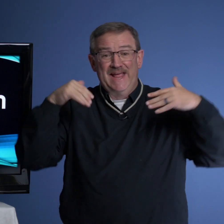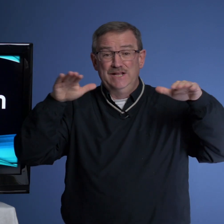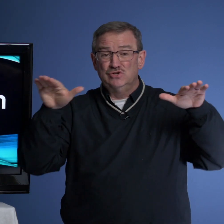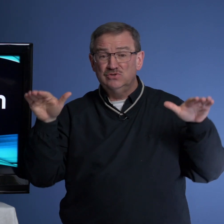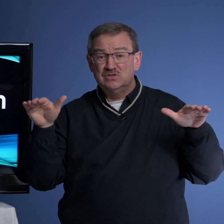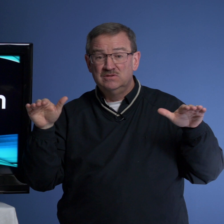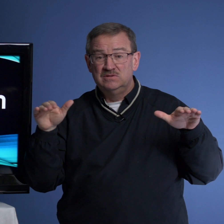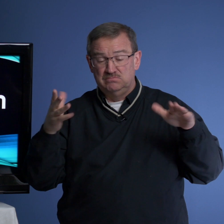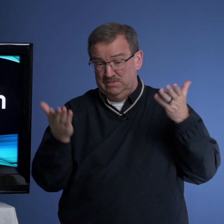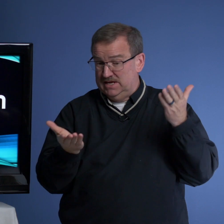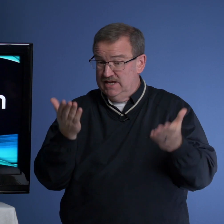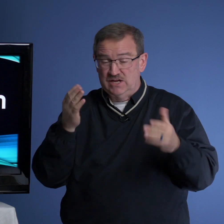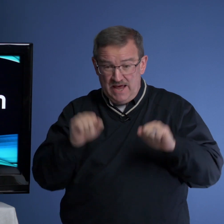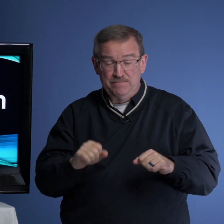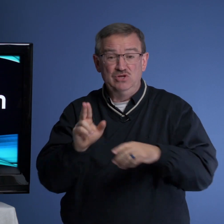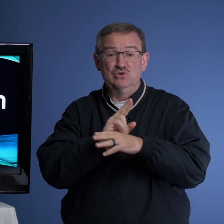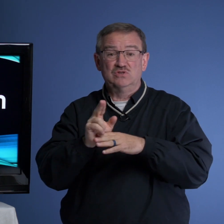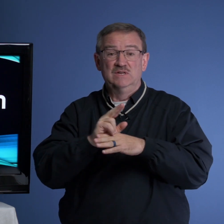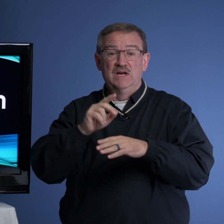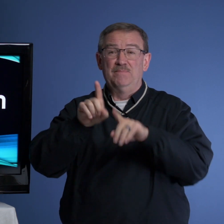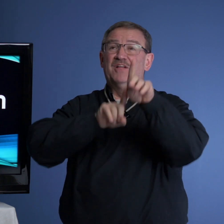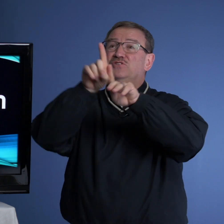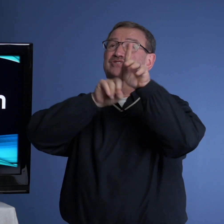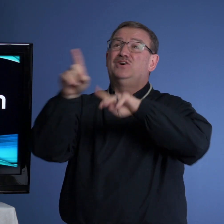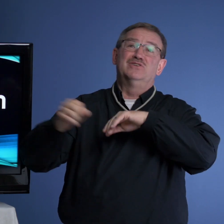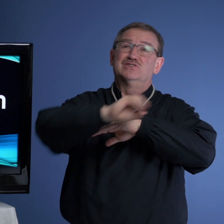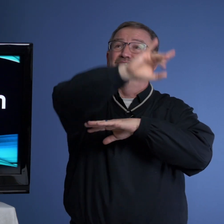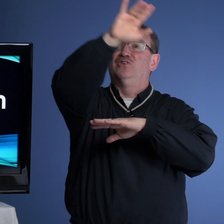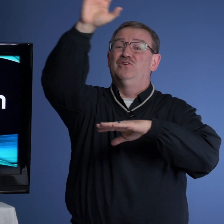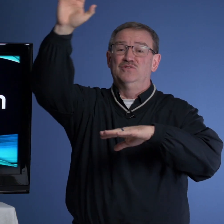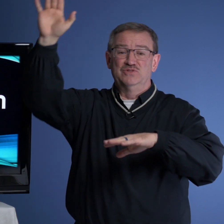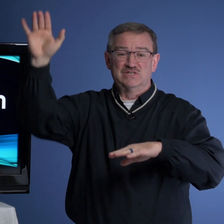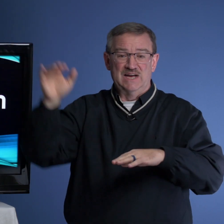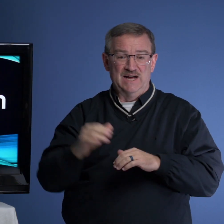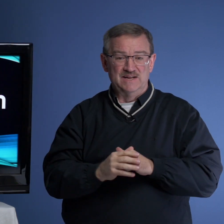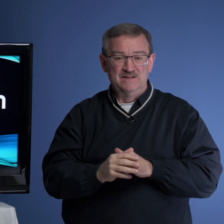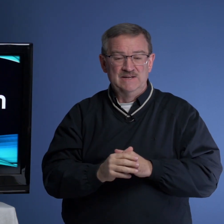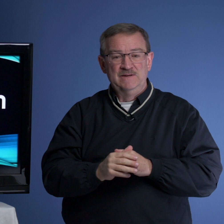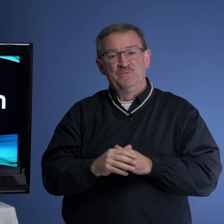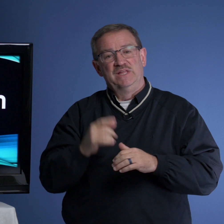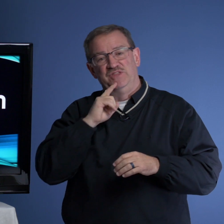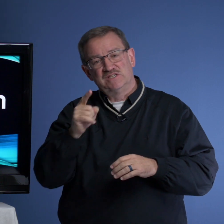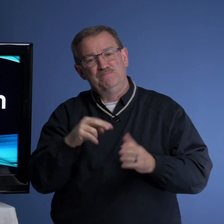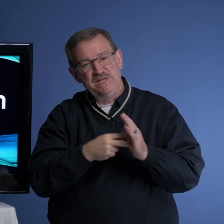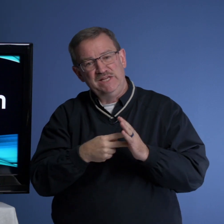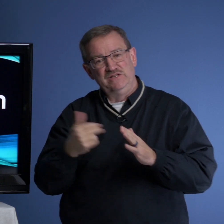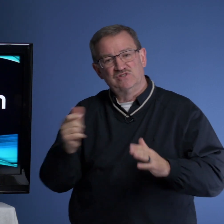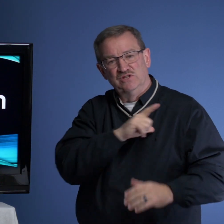angels. It can be used about the stars that are all over the sky. This means the